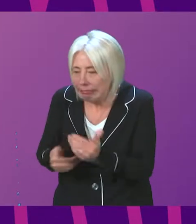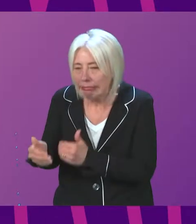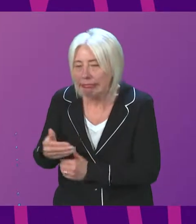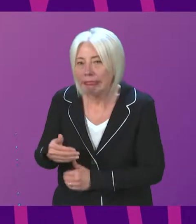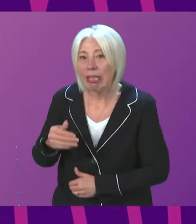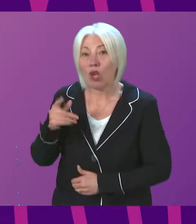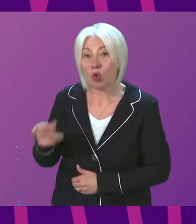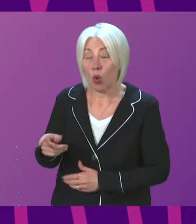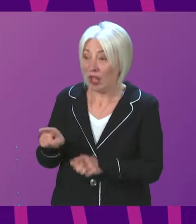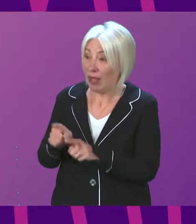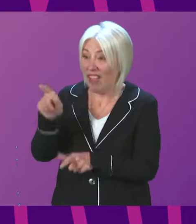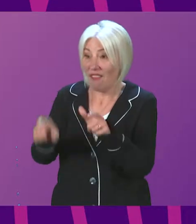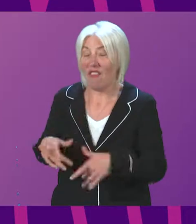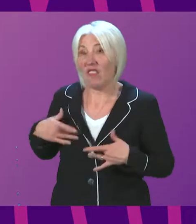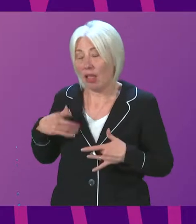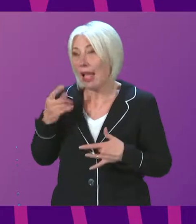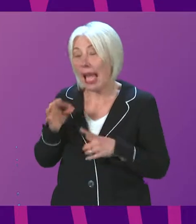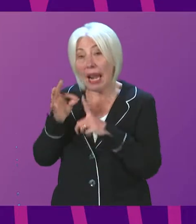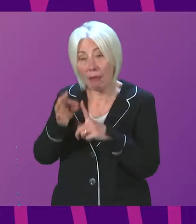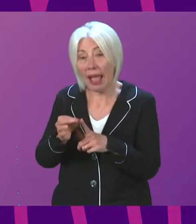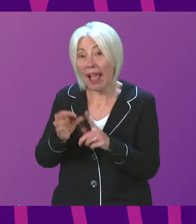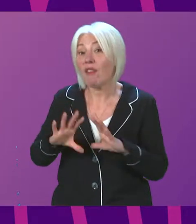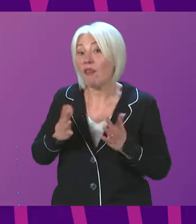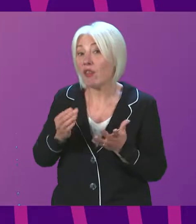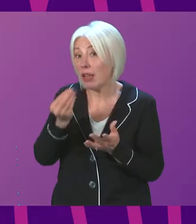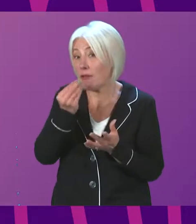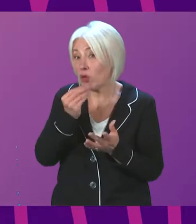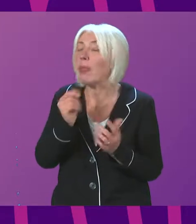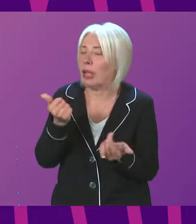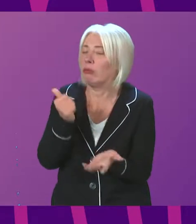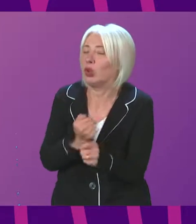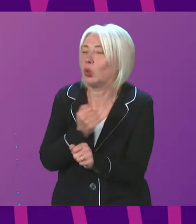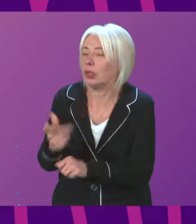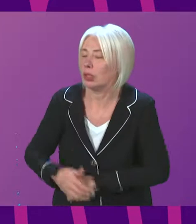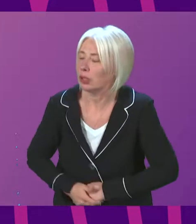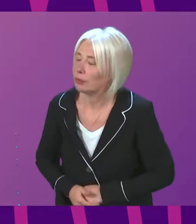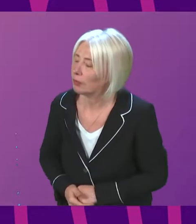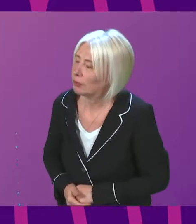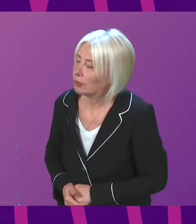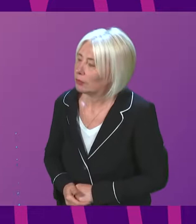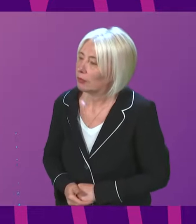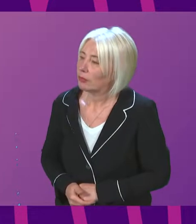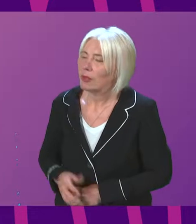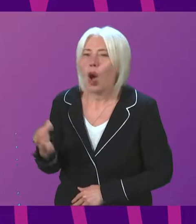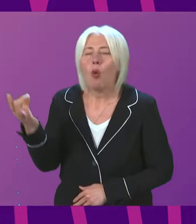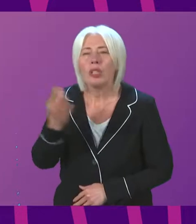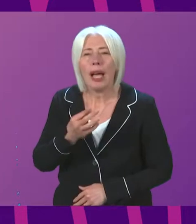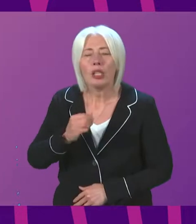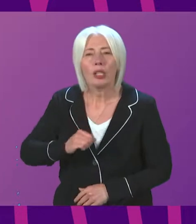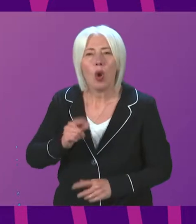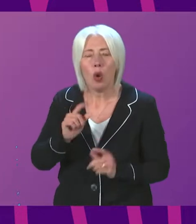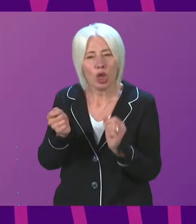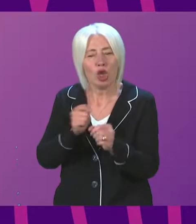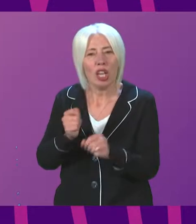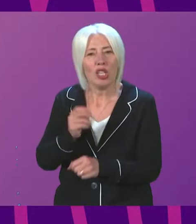school meals to apply as soon as possible Question number five Thank you to ask the First Minister what changes have been made since